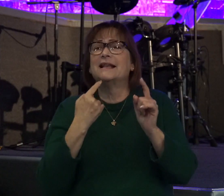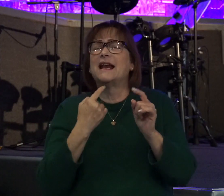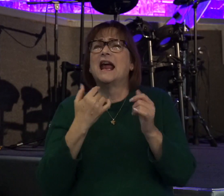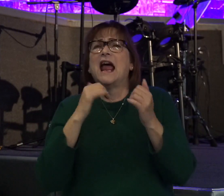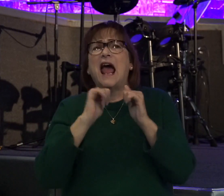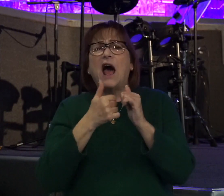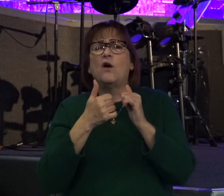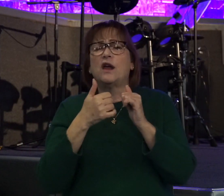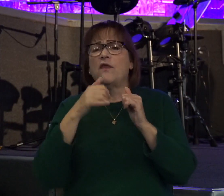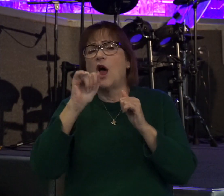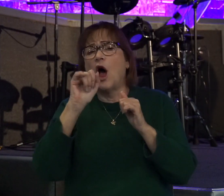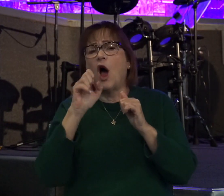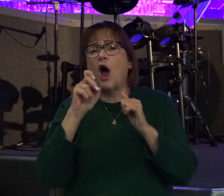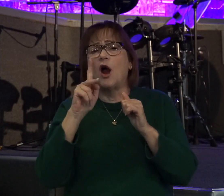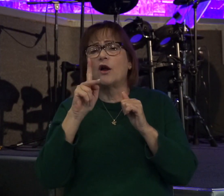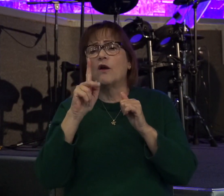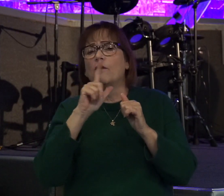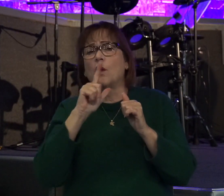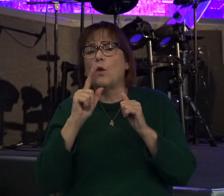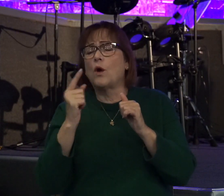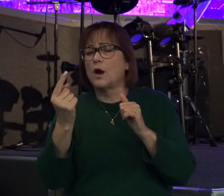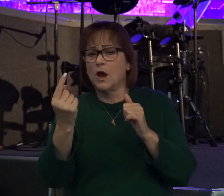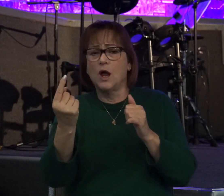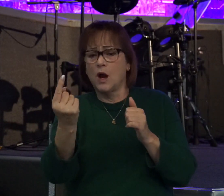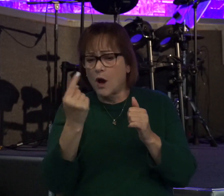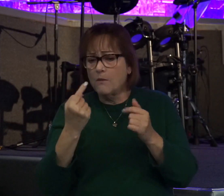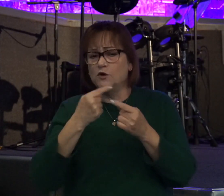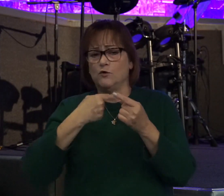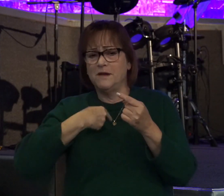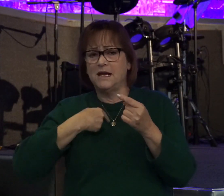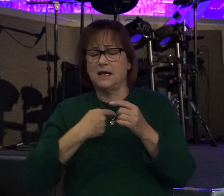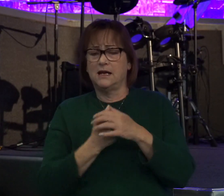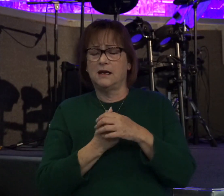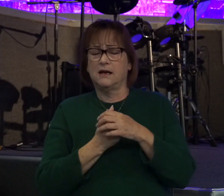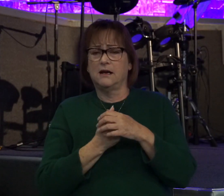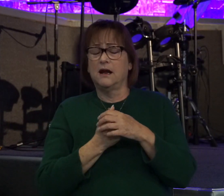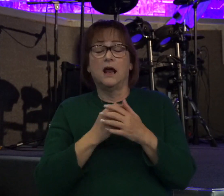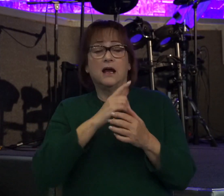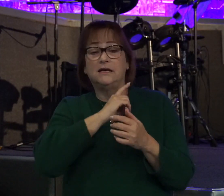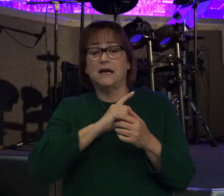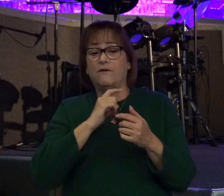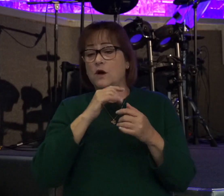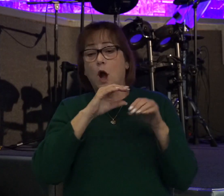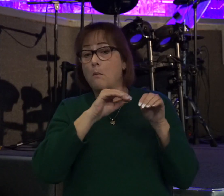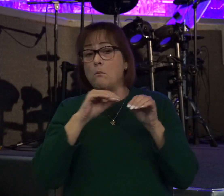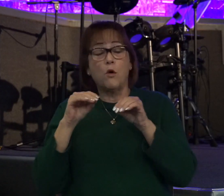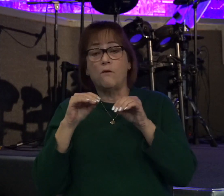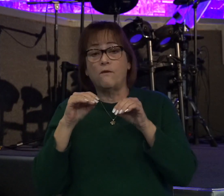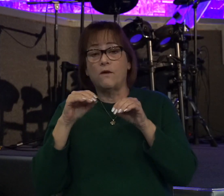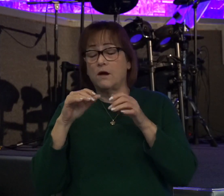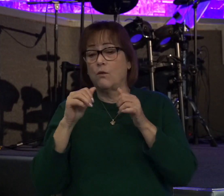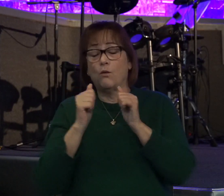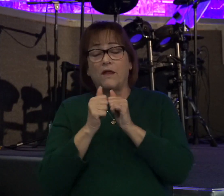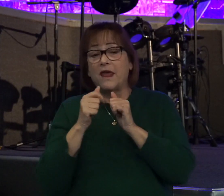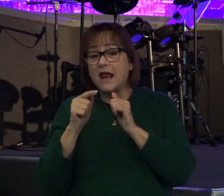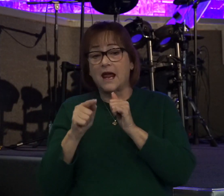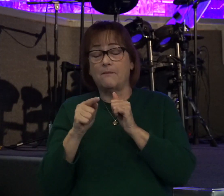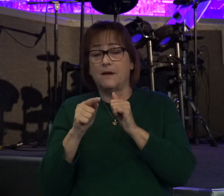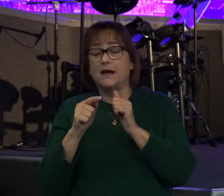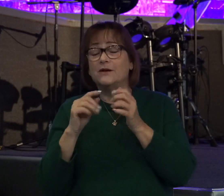the ark of the Lord come to me? So David would not move the ark of the Lord with him into the city of David.